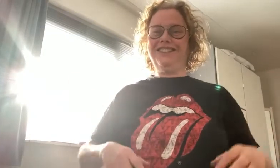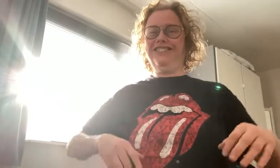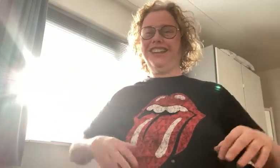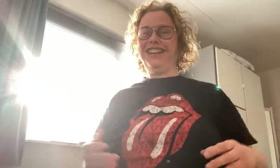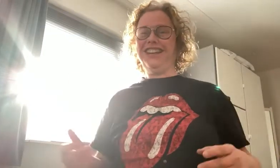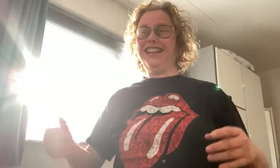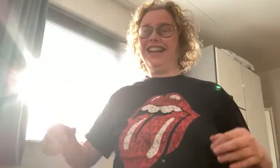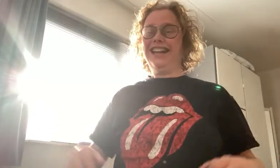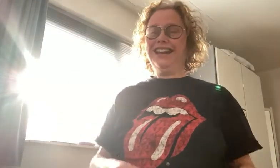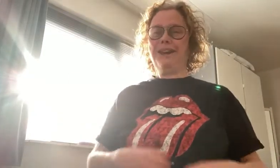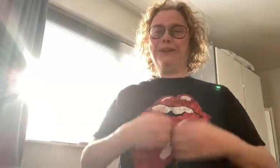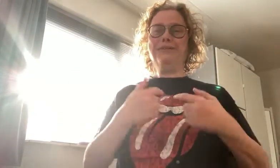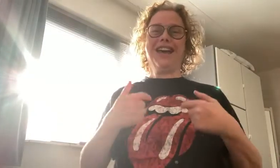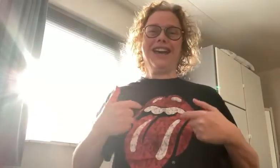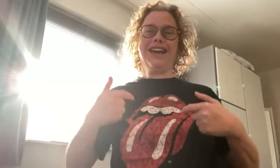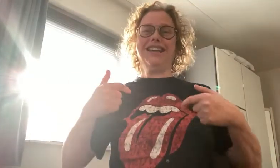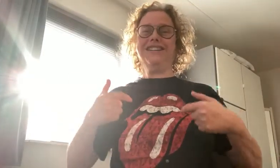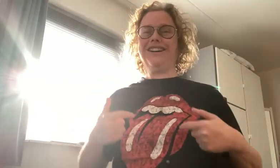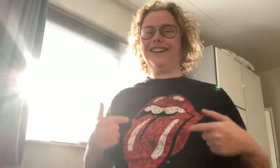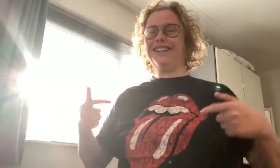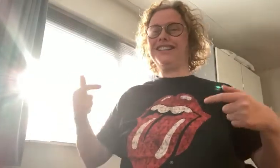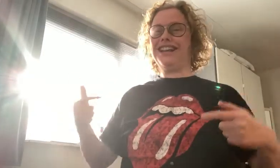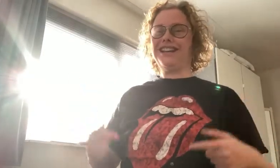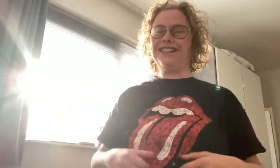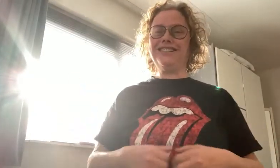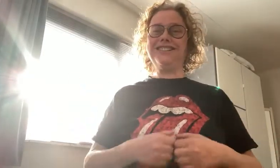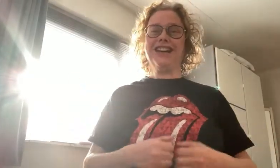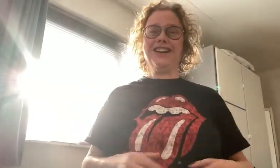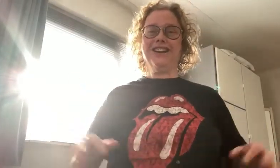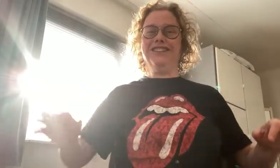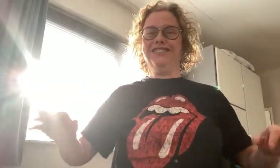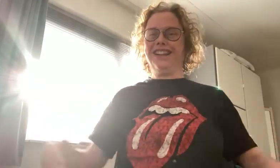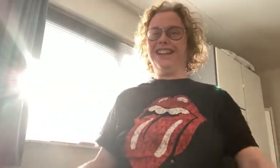I'm a man watch airsoft oil